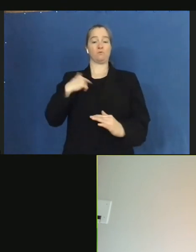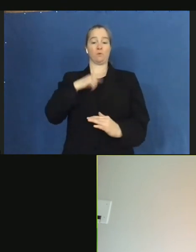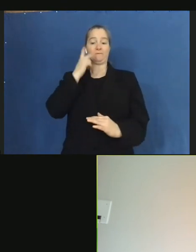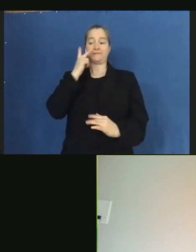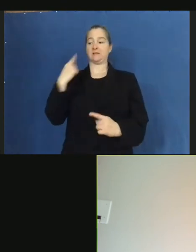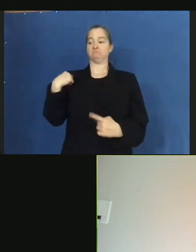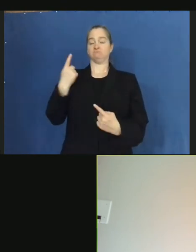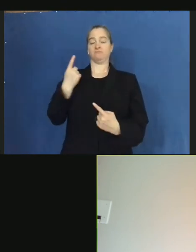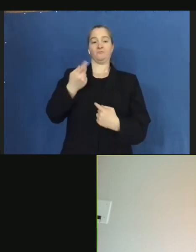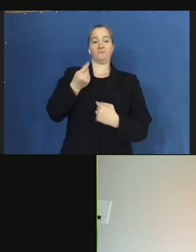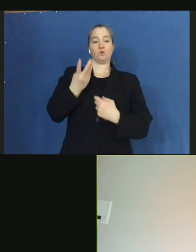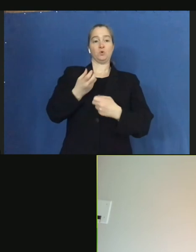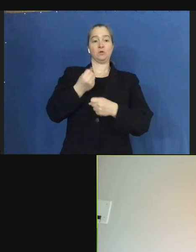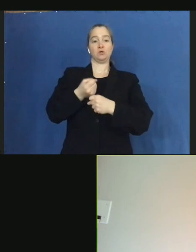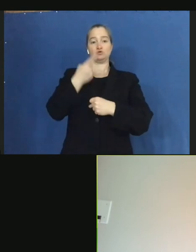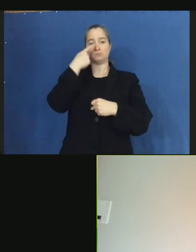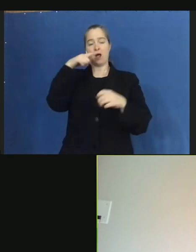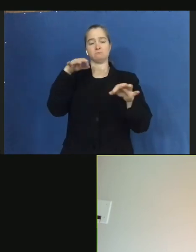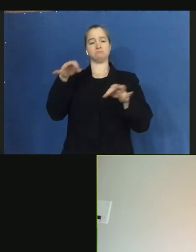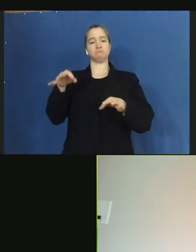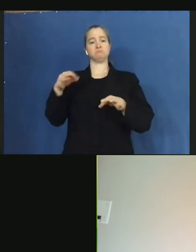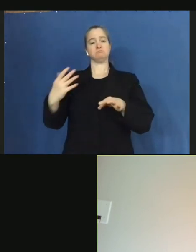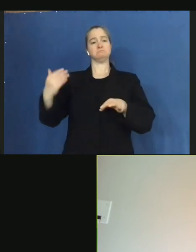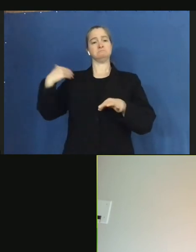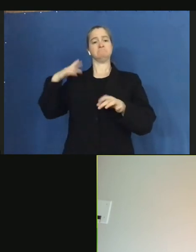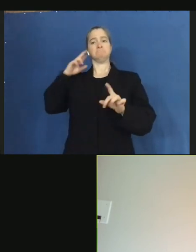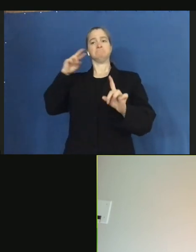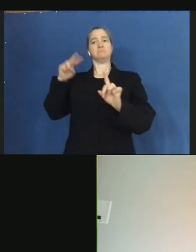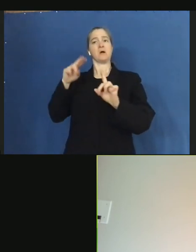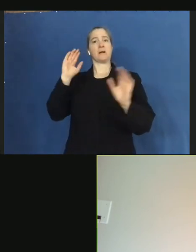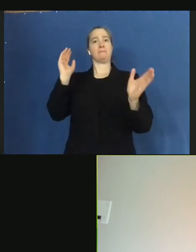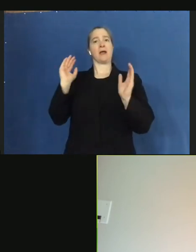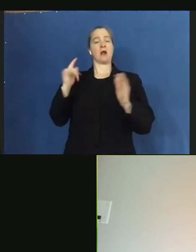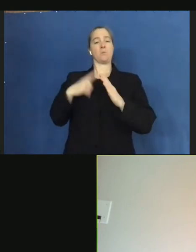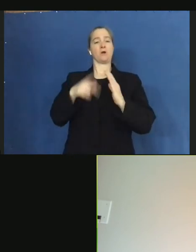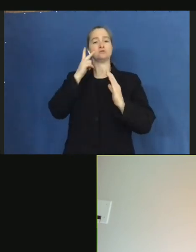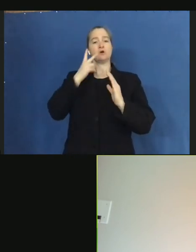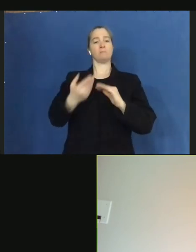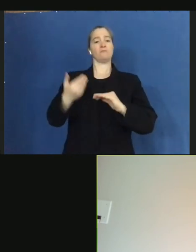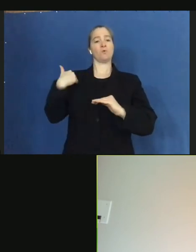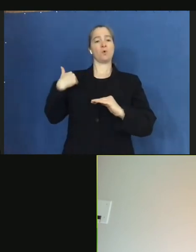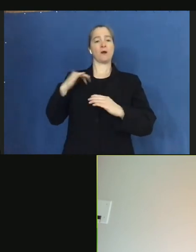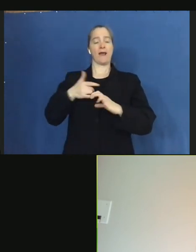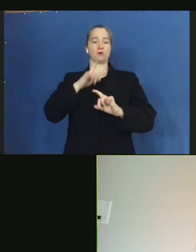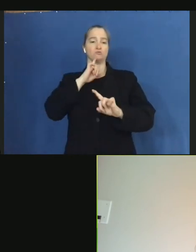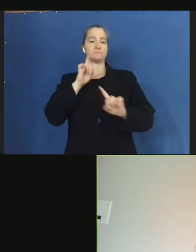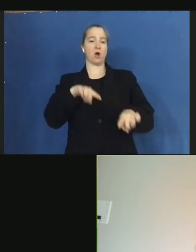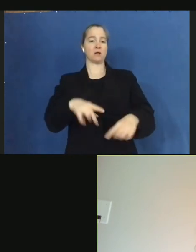Can you give us any historical precedent in terms of what you've seen and how you're responding to it?